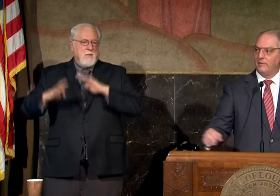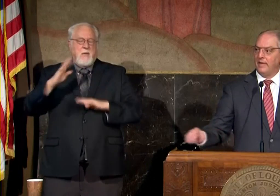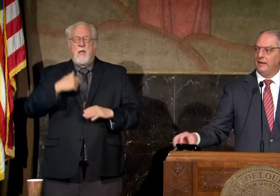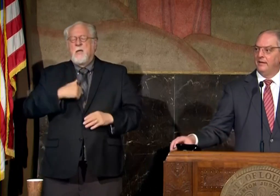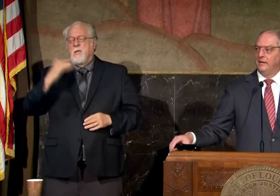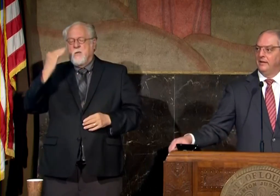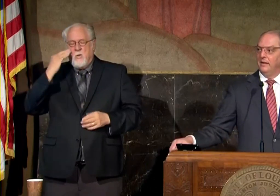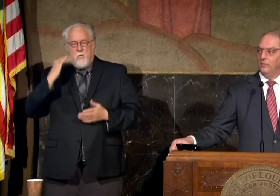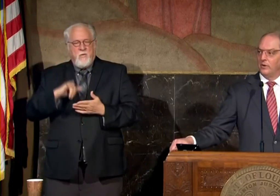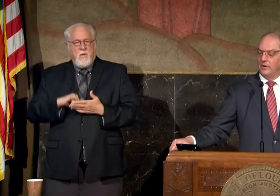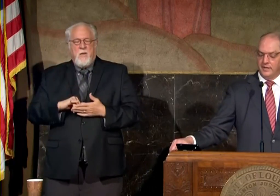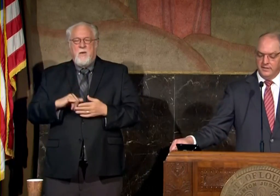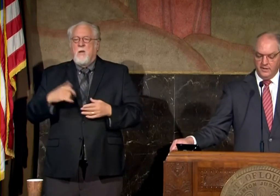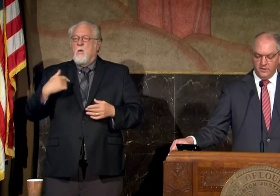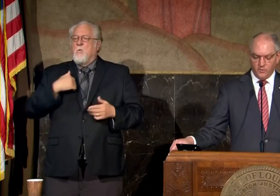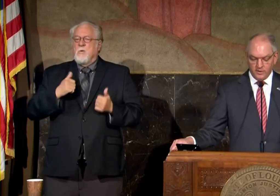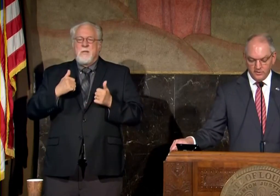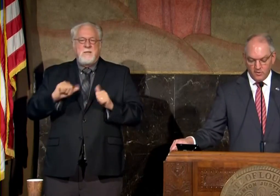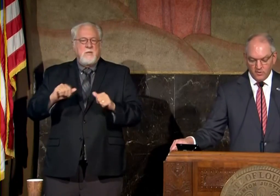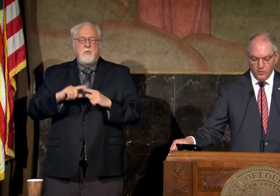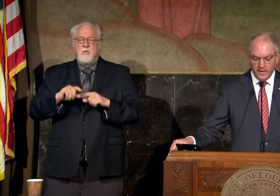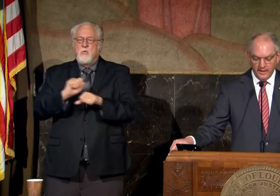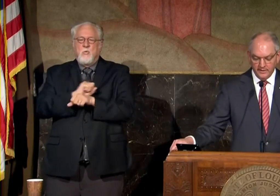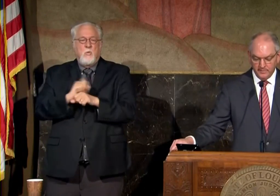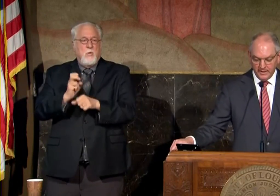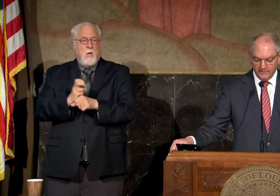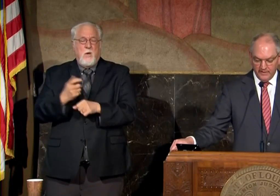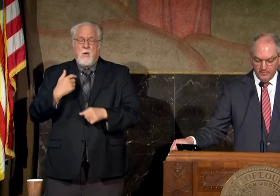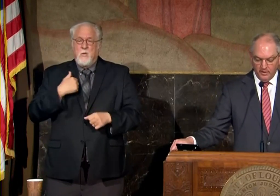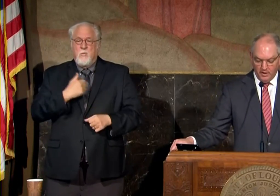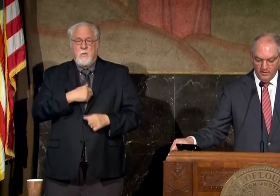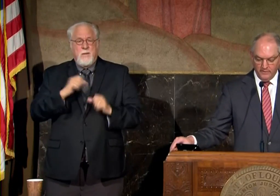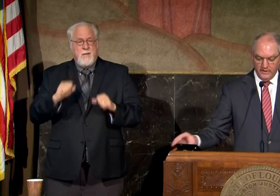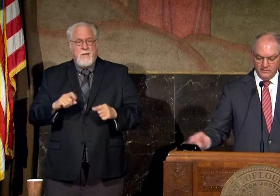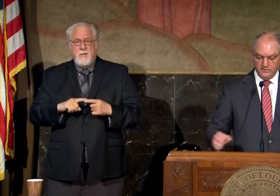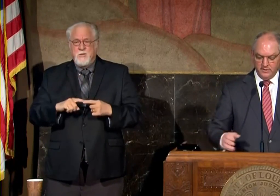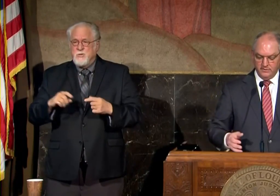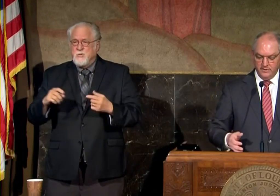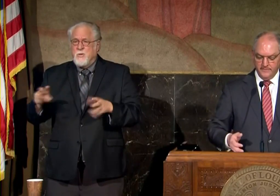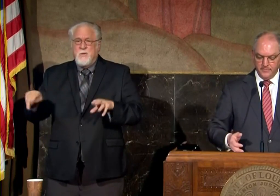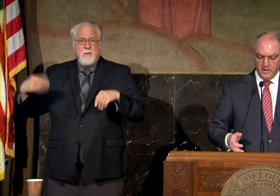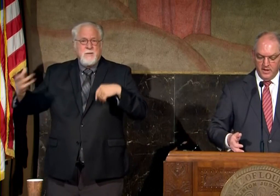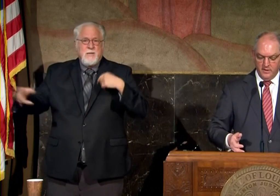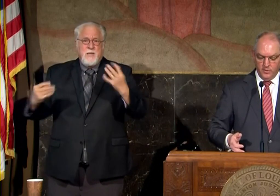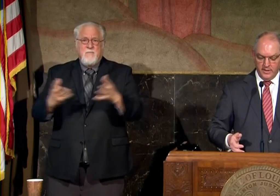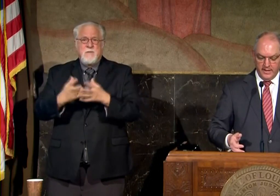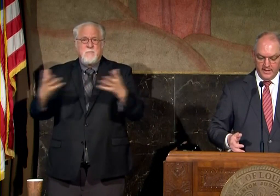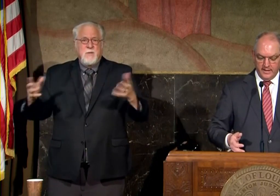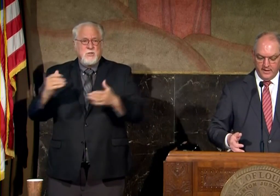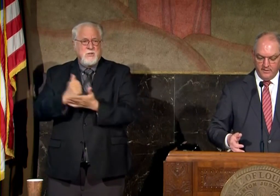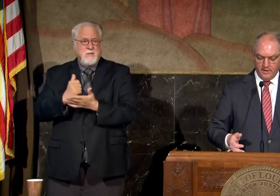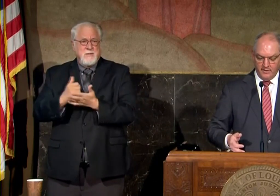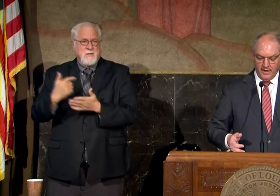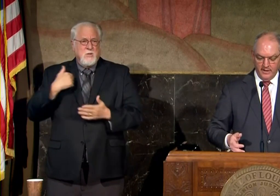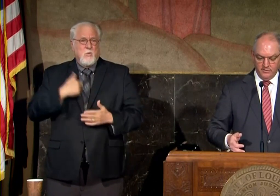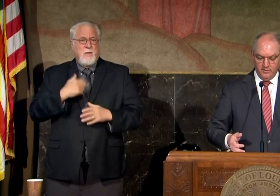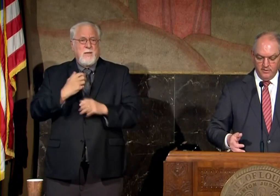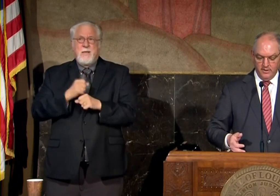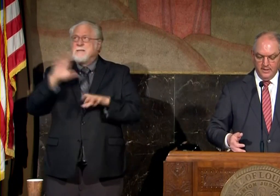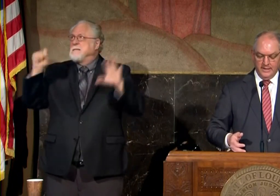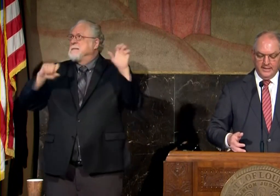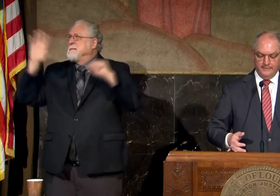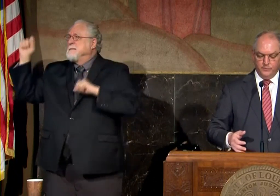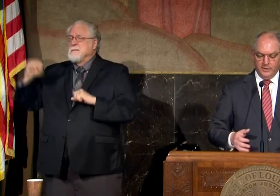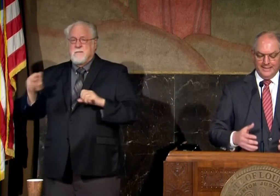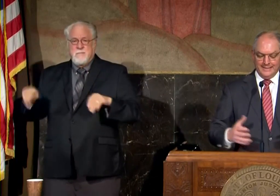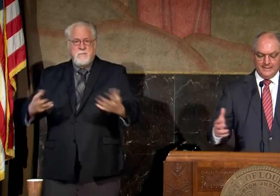am aware of that we're going to continue to work as hard as we can to make available all of the assistance uh that we can get our our hands on